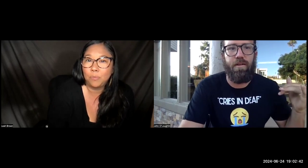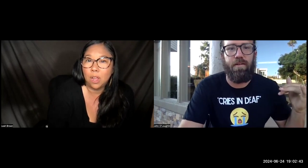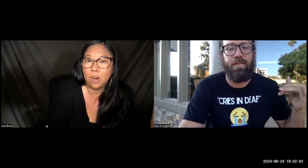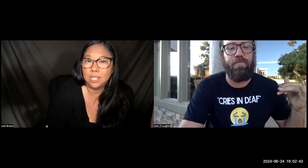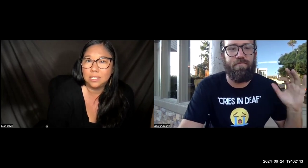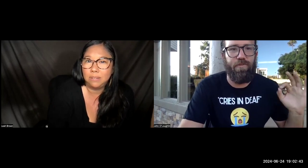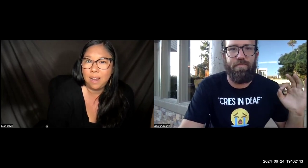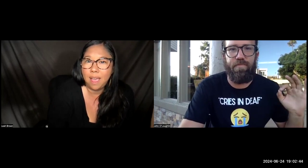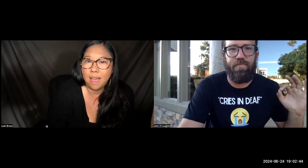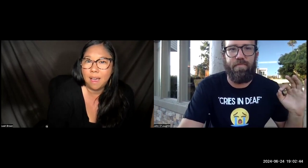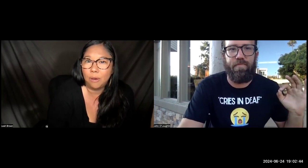All right. So now.